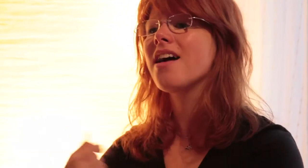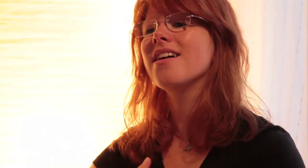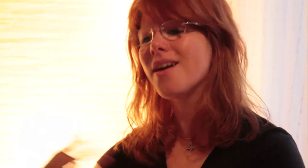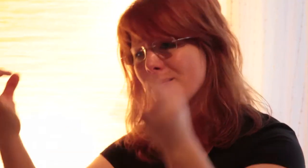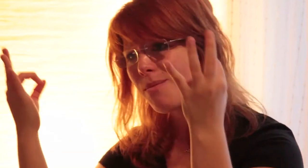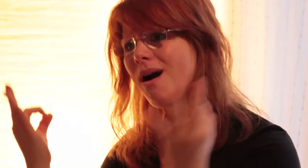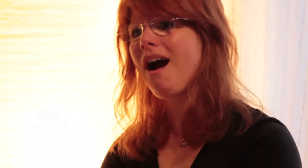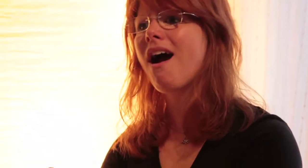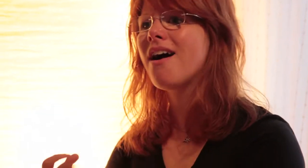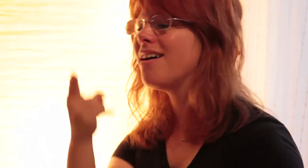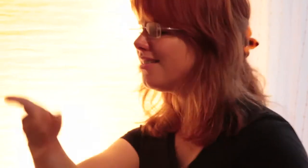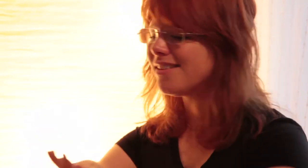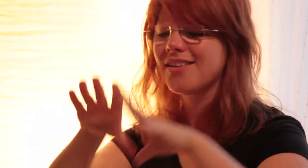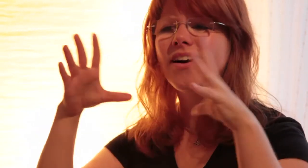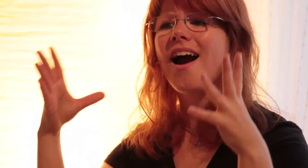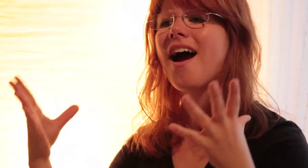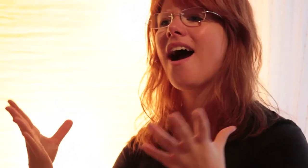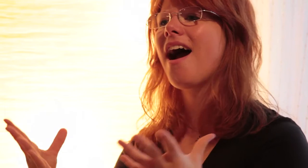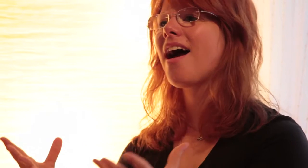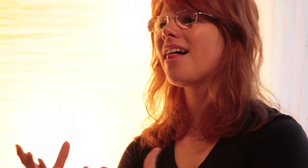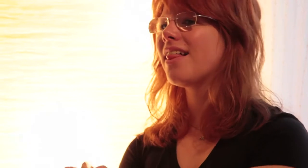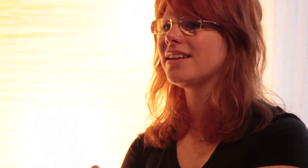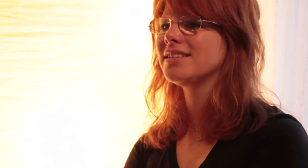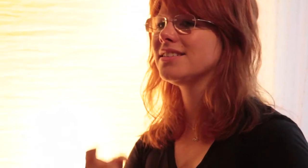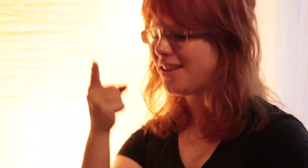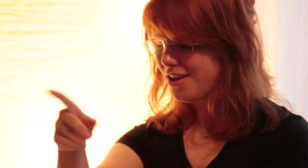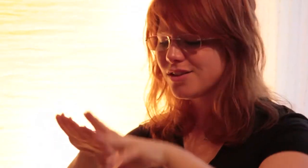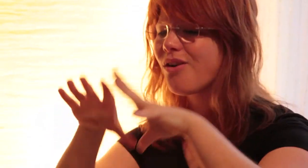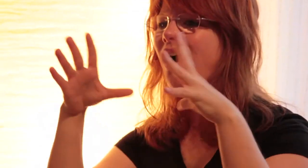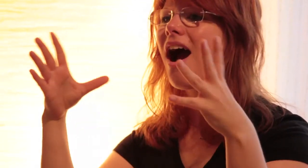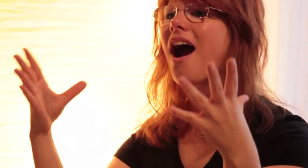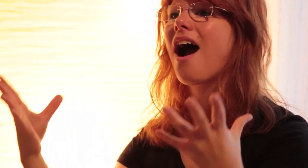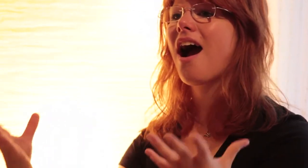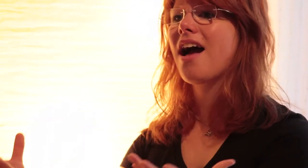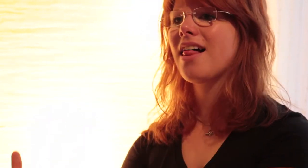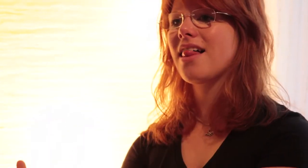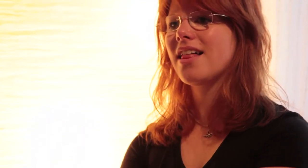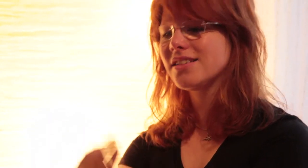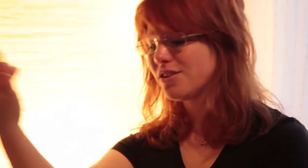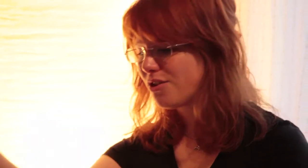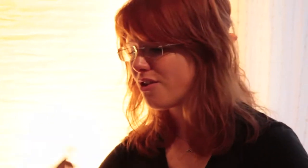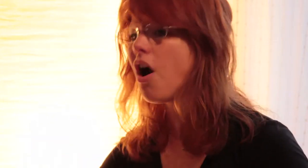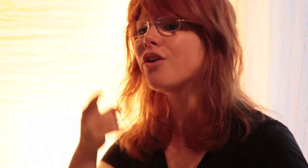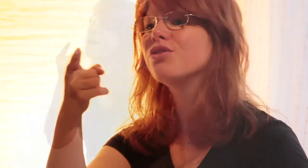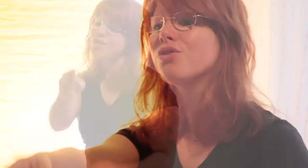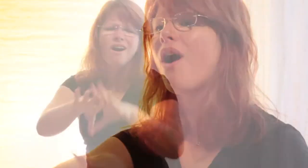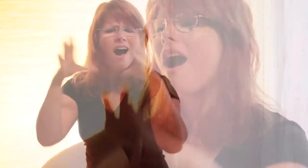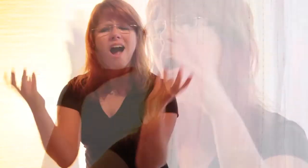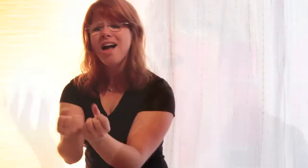all I need, you're everything, you're everything You're all